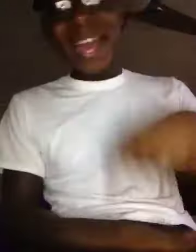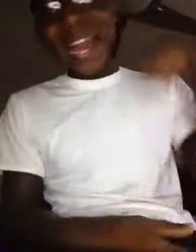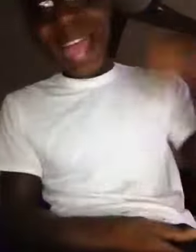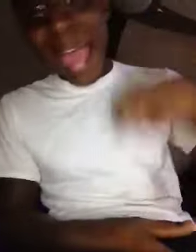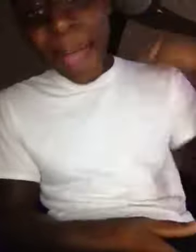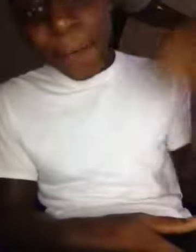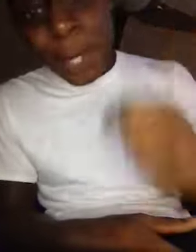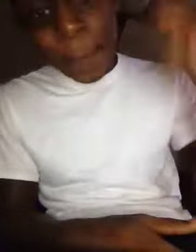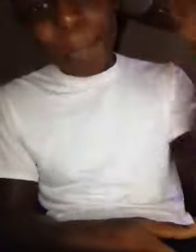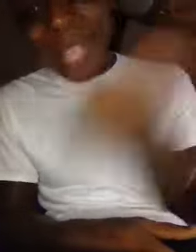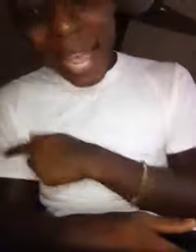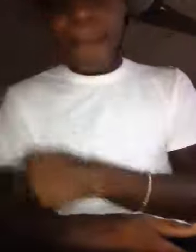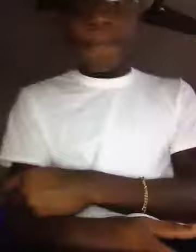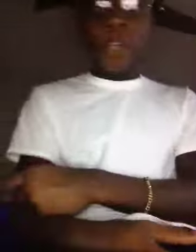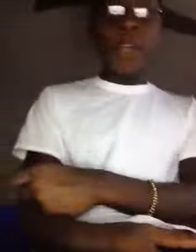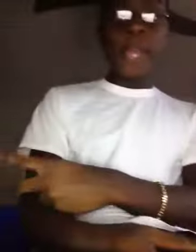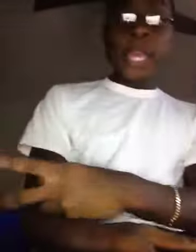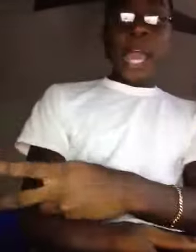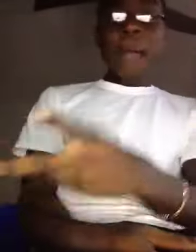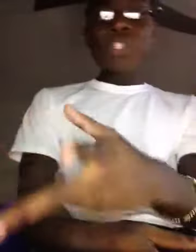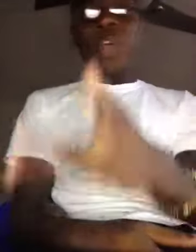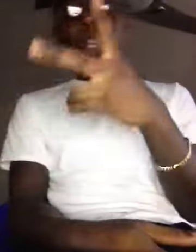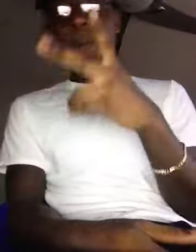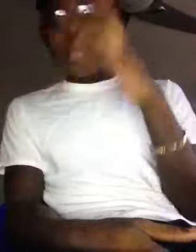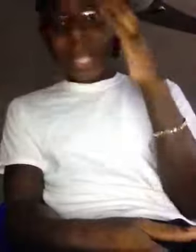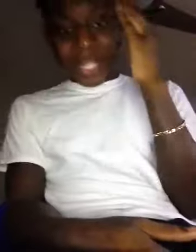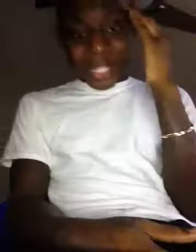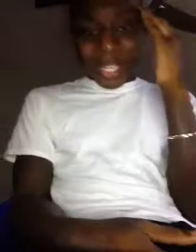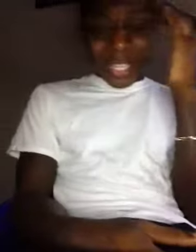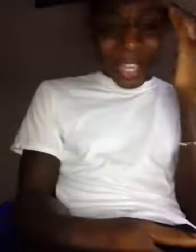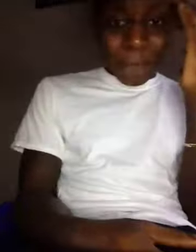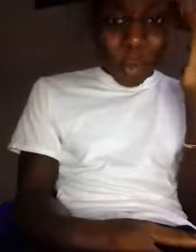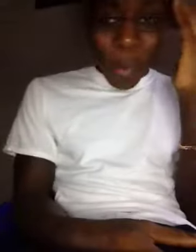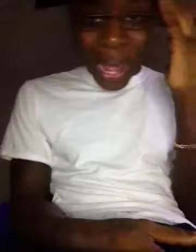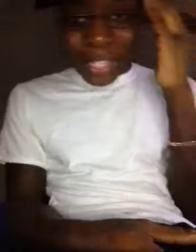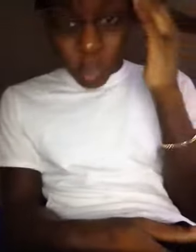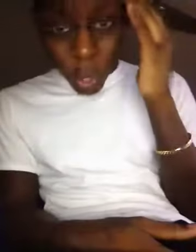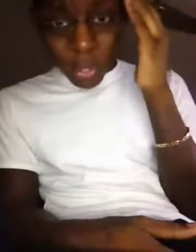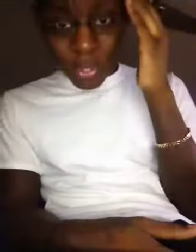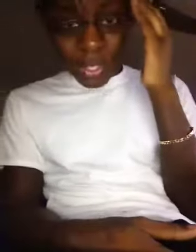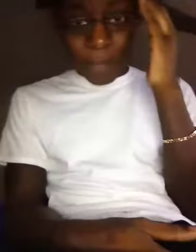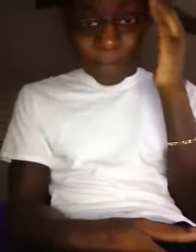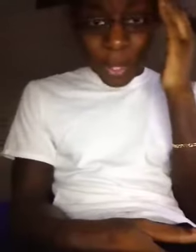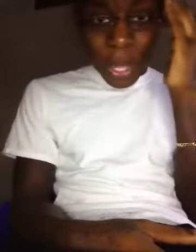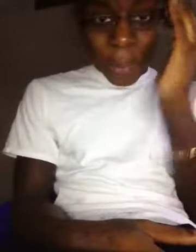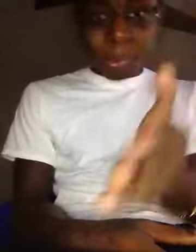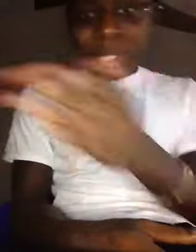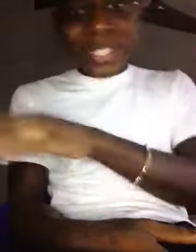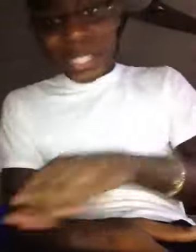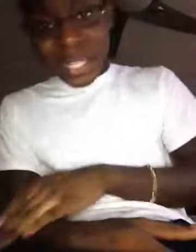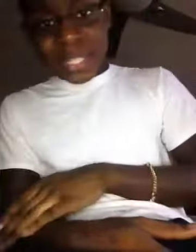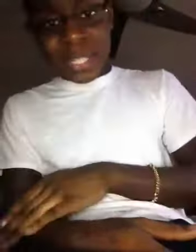you gotta have good behavior, I'm trying to give you wise words, please listen,